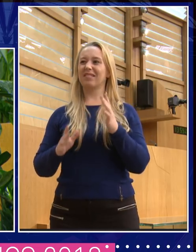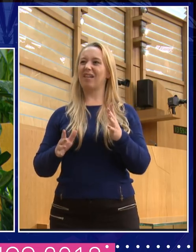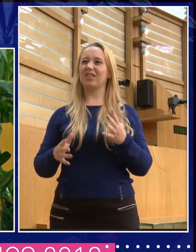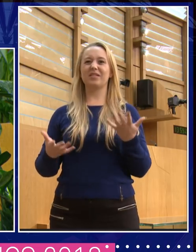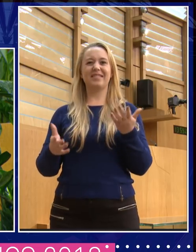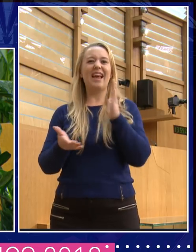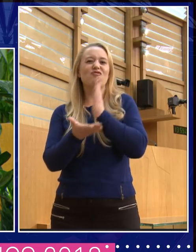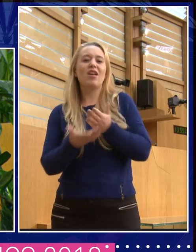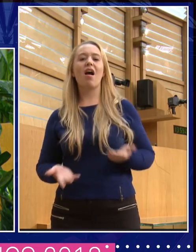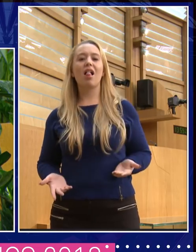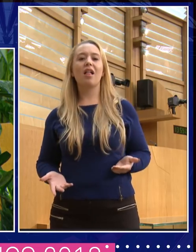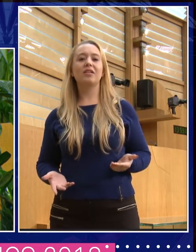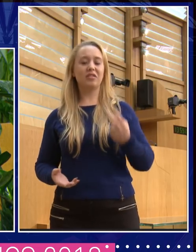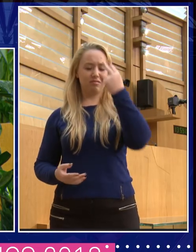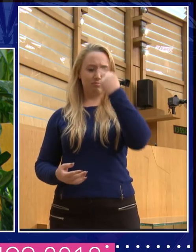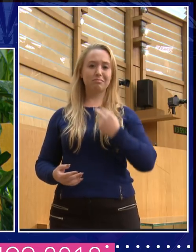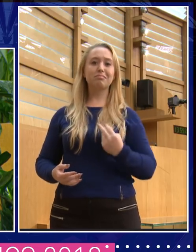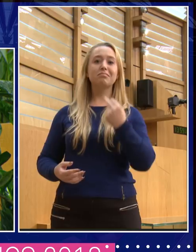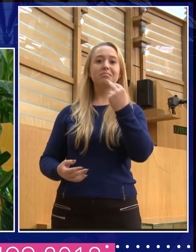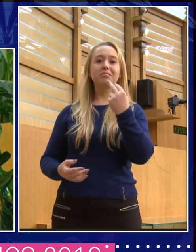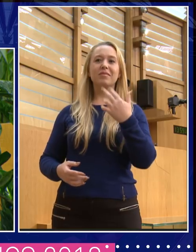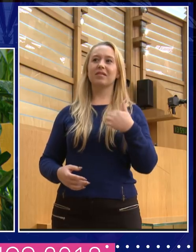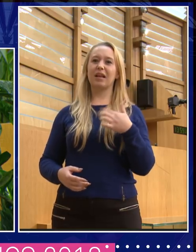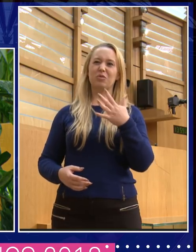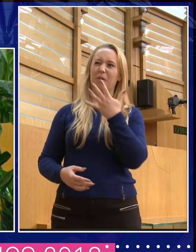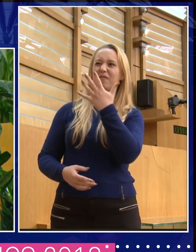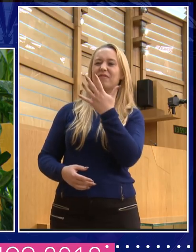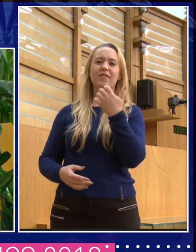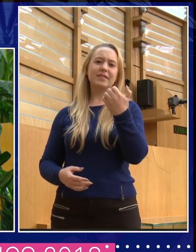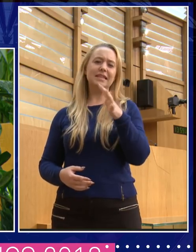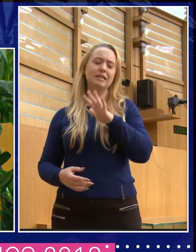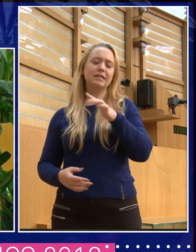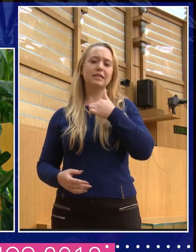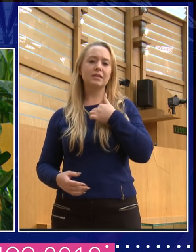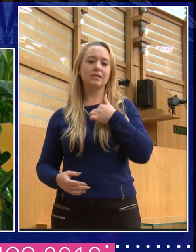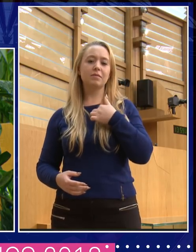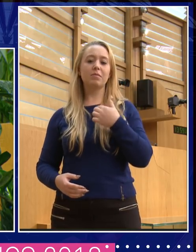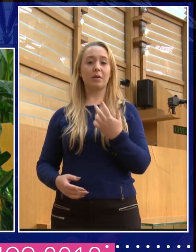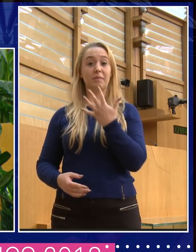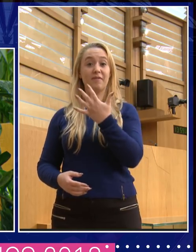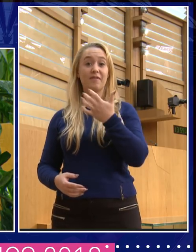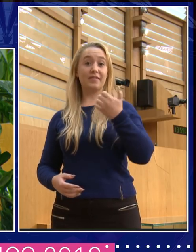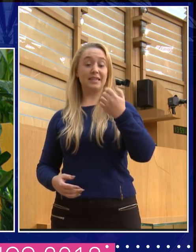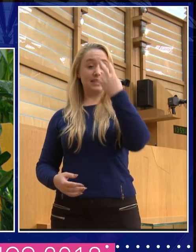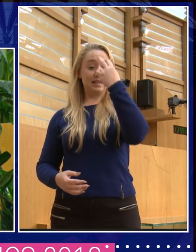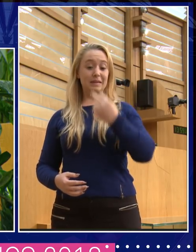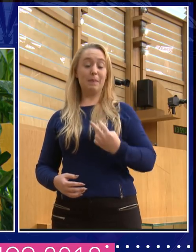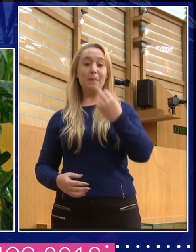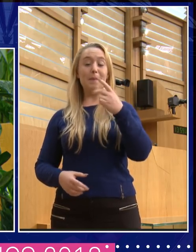You know, just look at me. I was in about 56. This is what a 56 year old woman actually